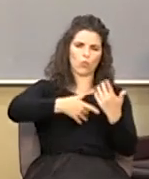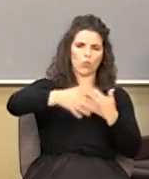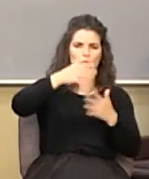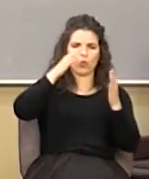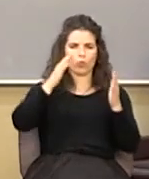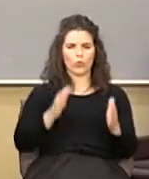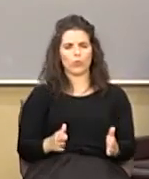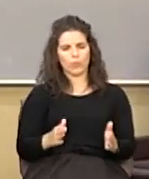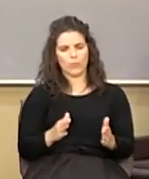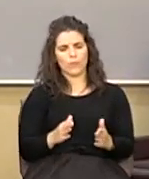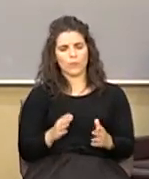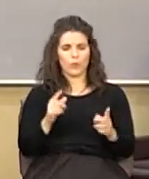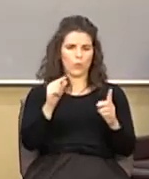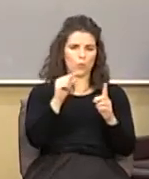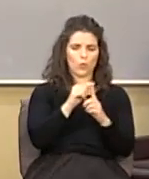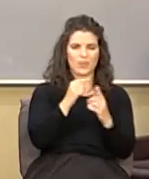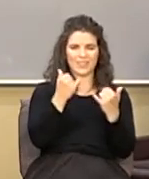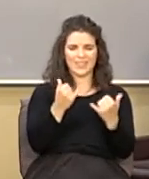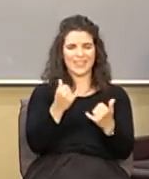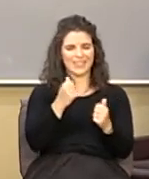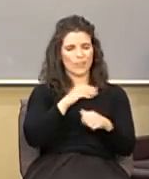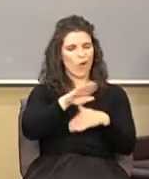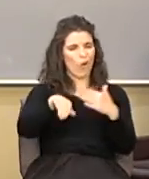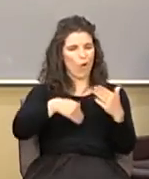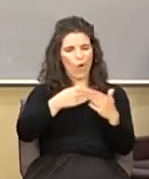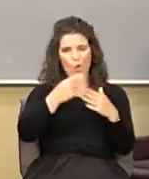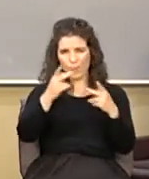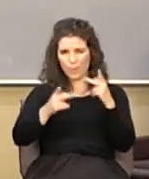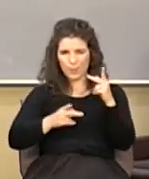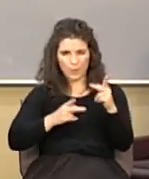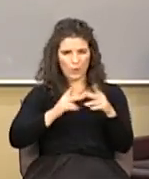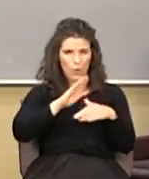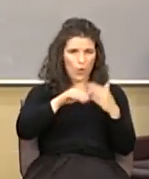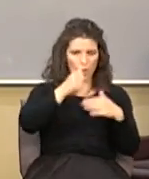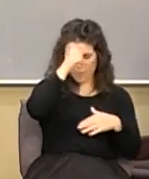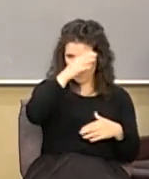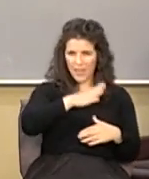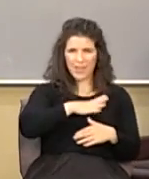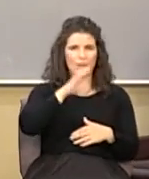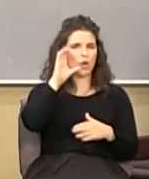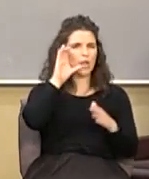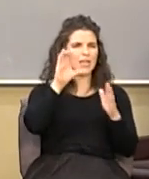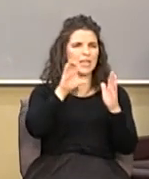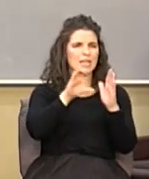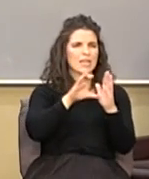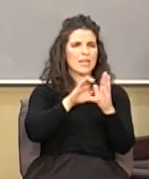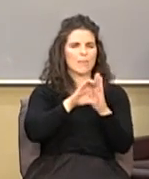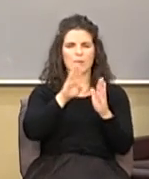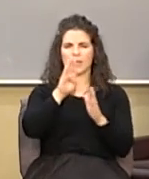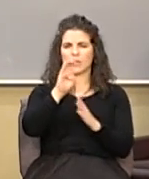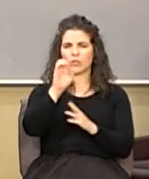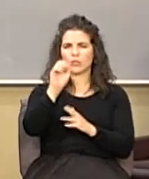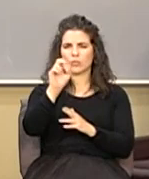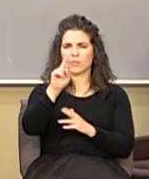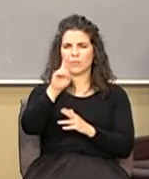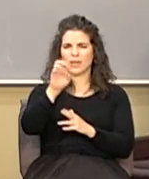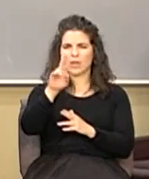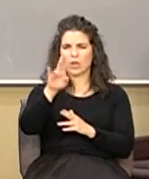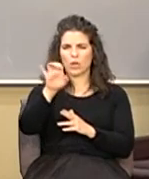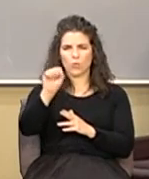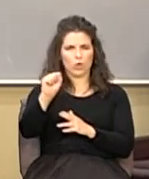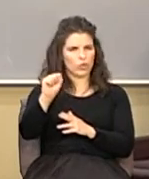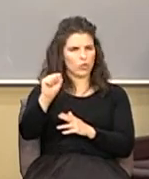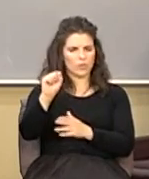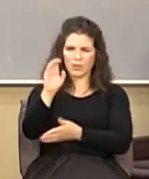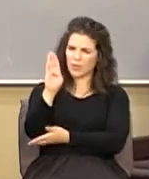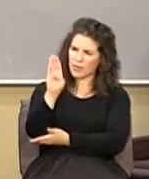and the term today is everybody are all men are image bearers and what they mean by that is